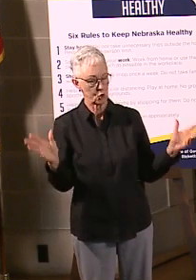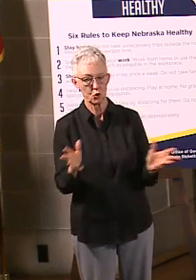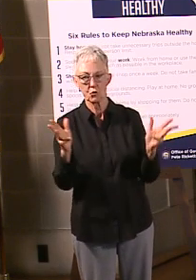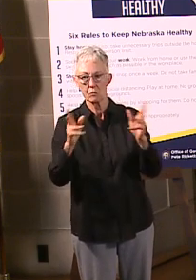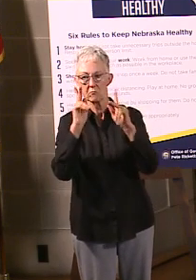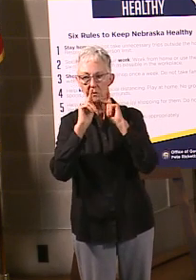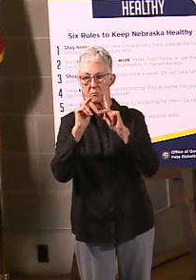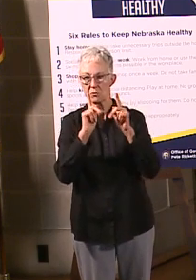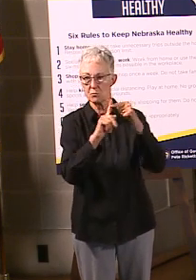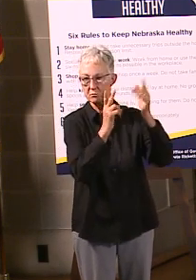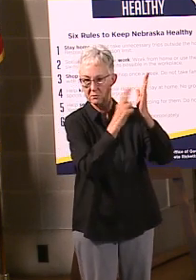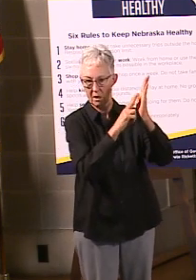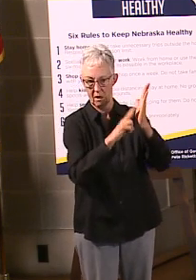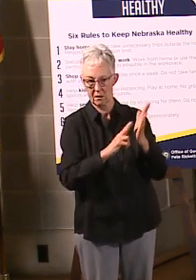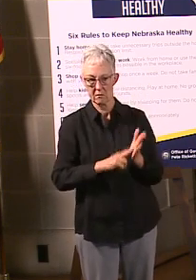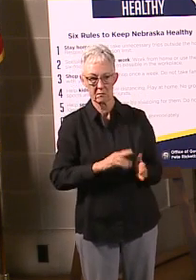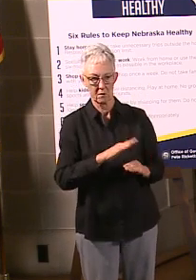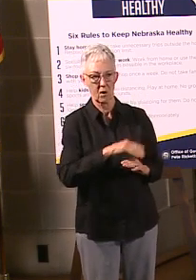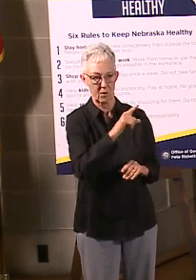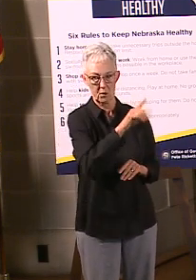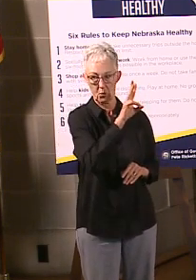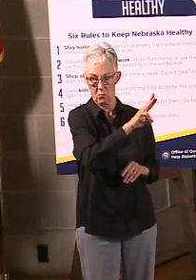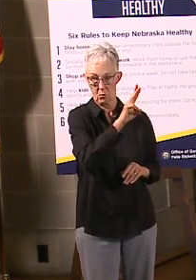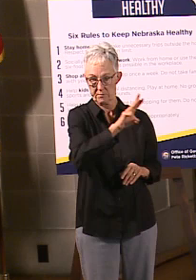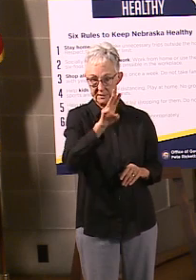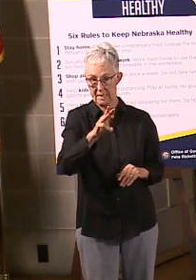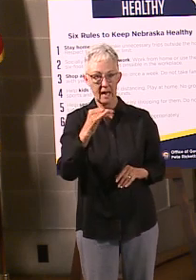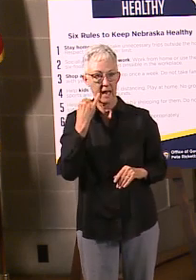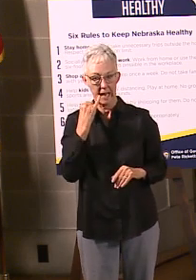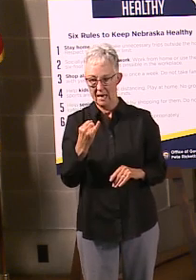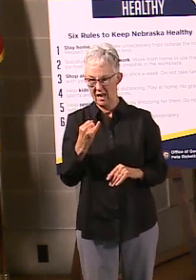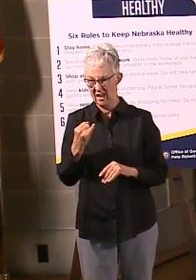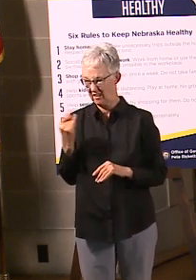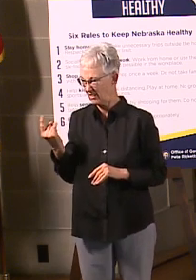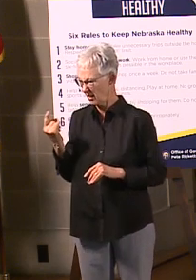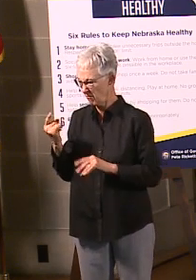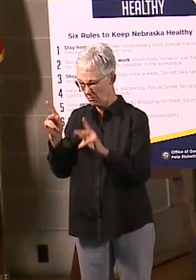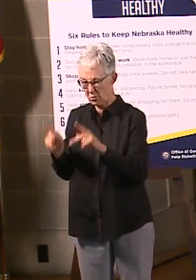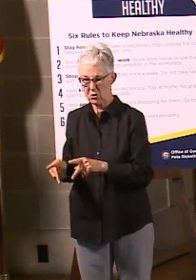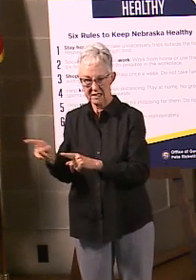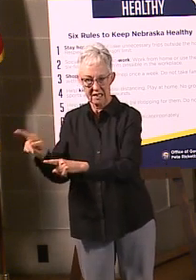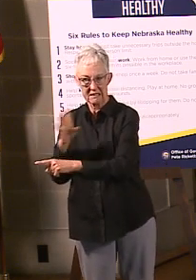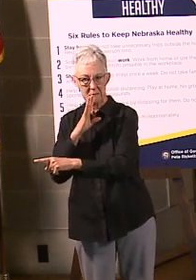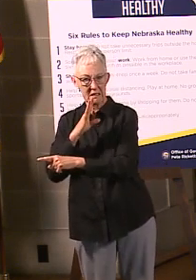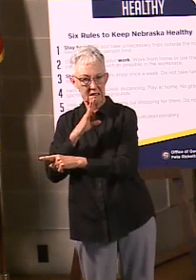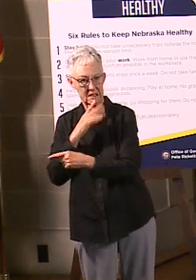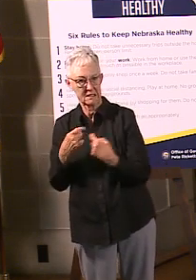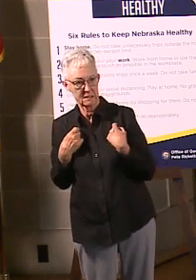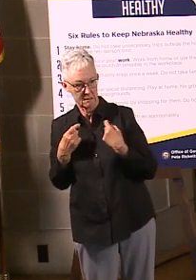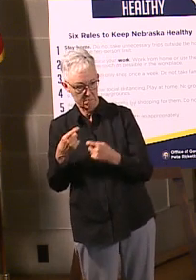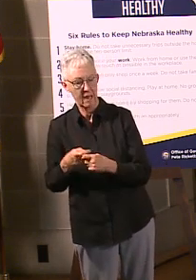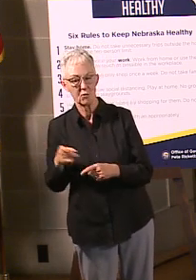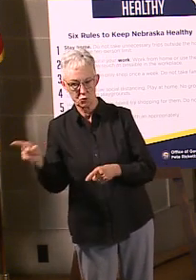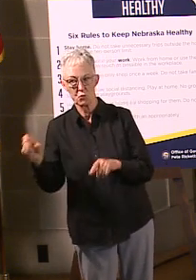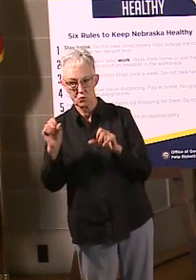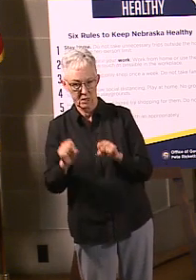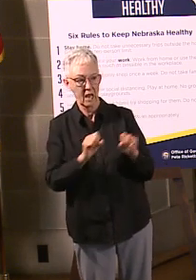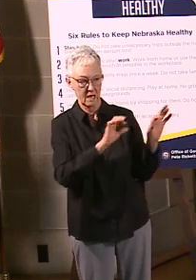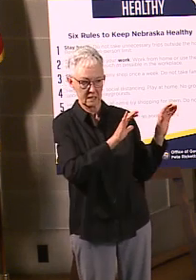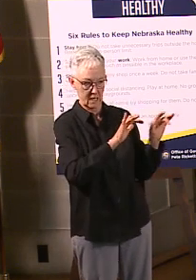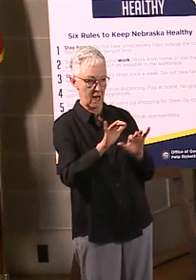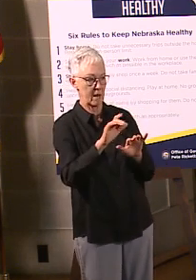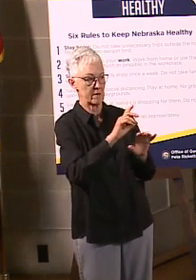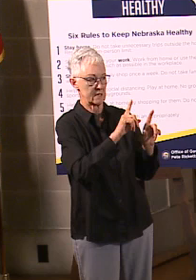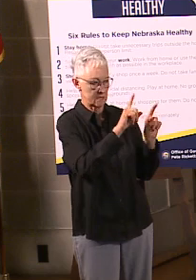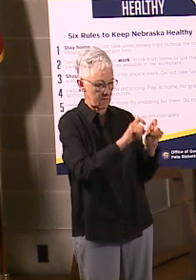.com. If you know somebody who would be more comfortable filling that out in Spanish, can go to testnebraska.com.es. That will